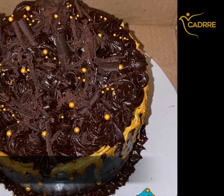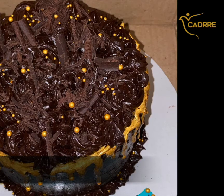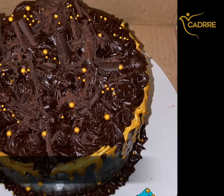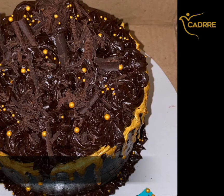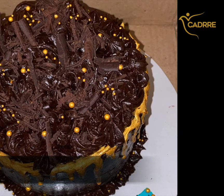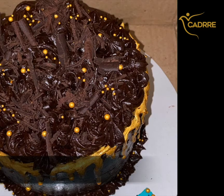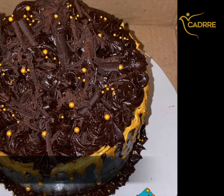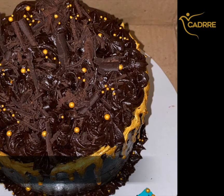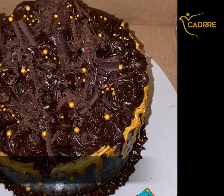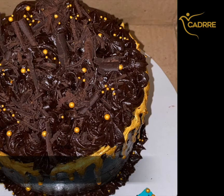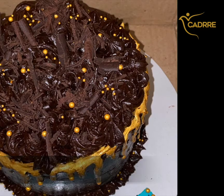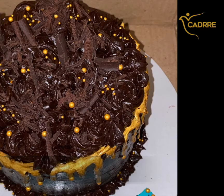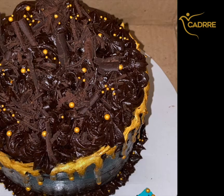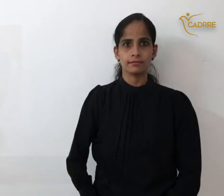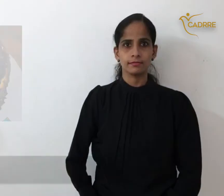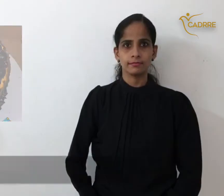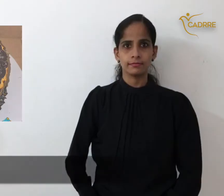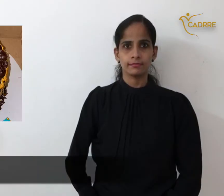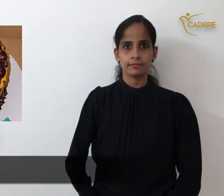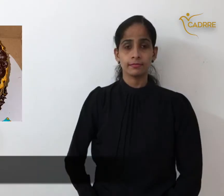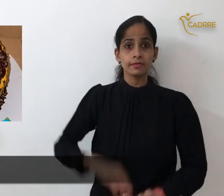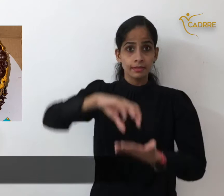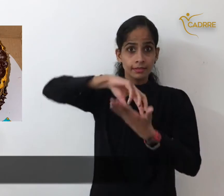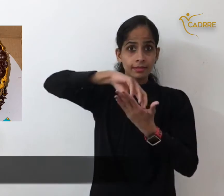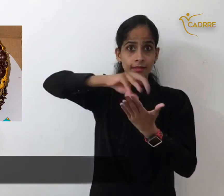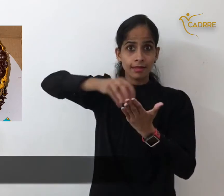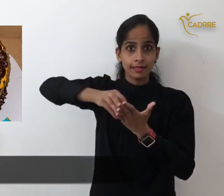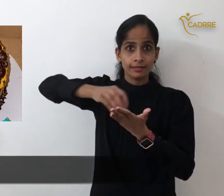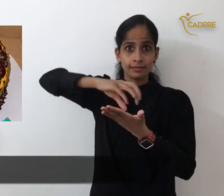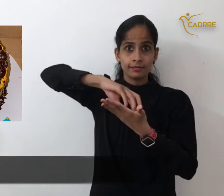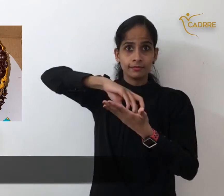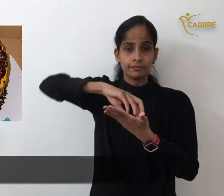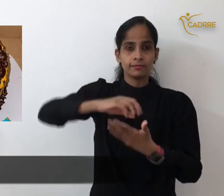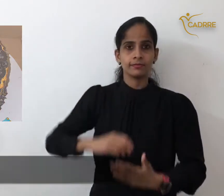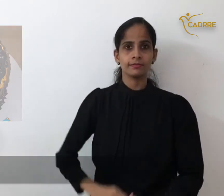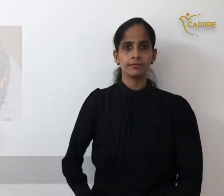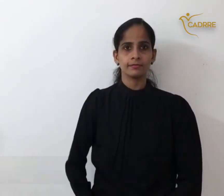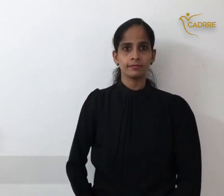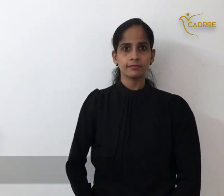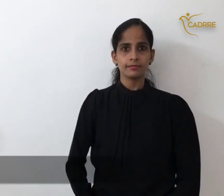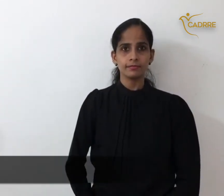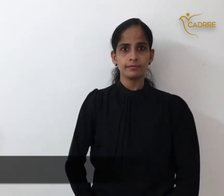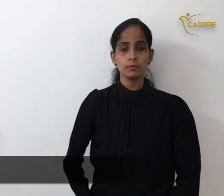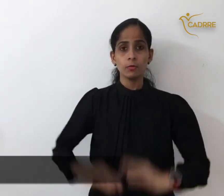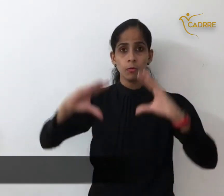cake cake cake cake bread